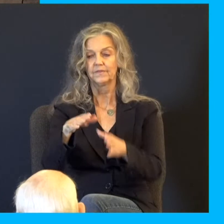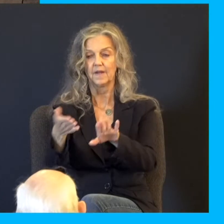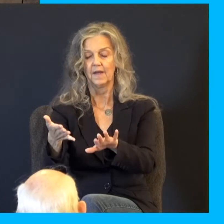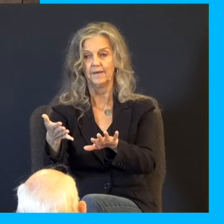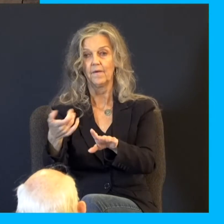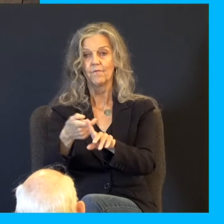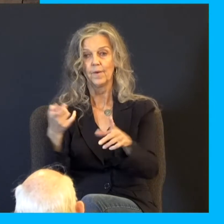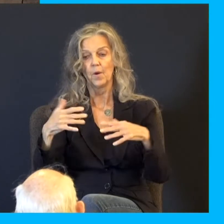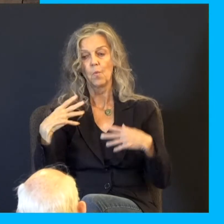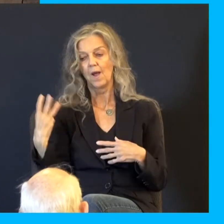Surely, surely, is torn in pieces.